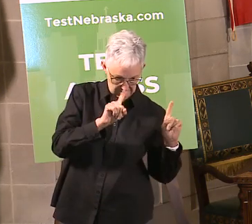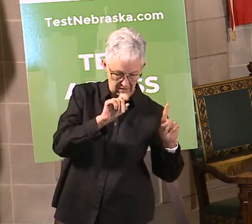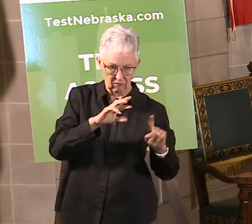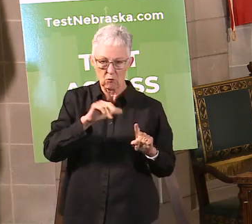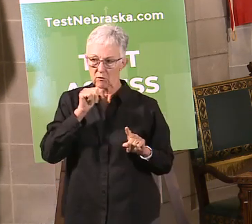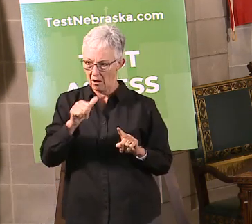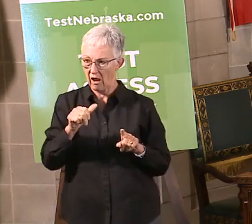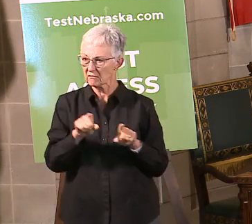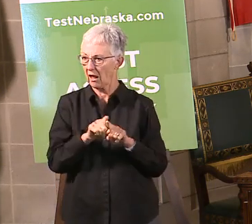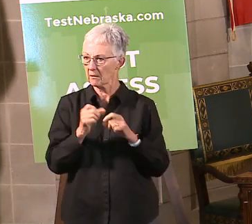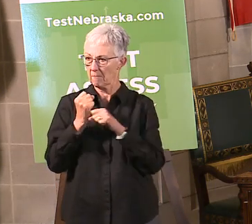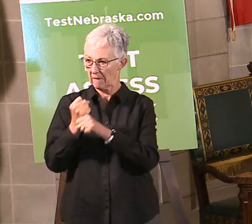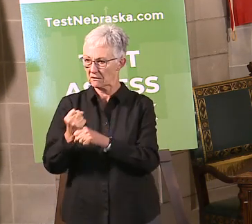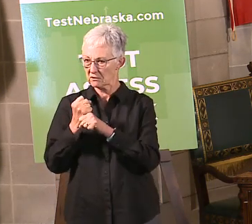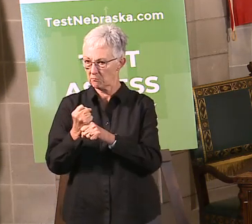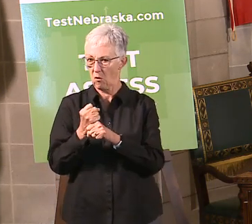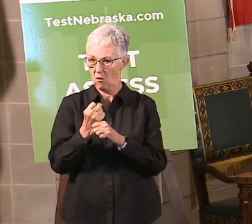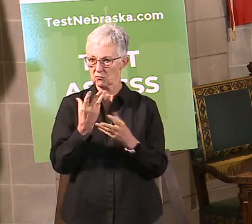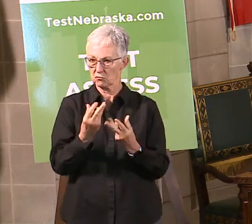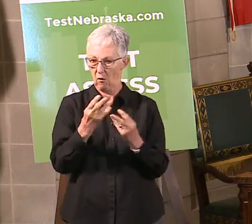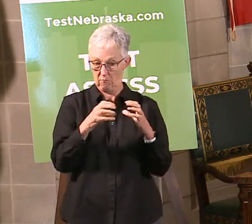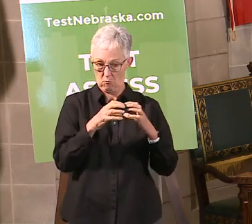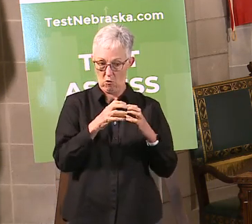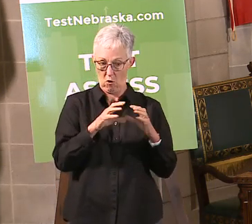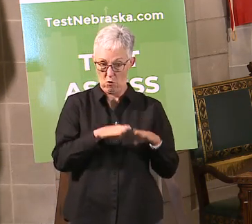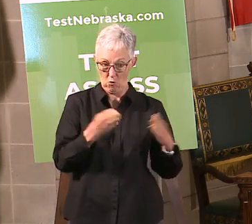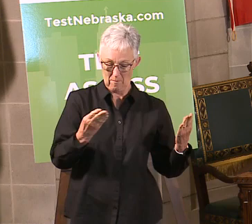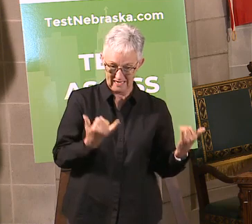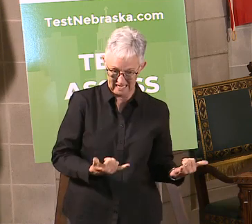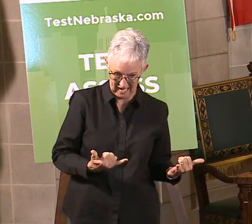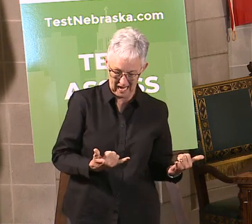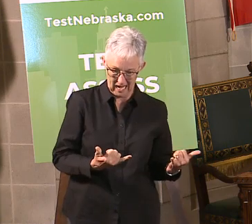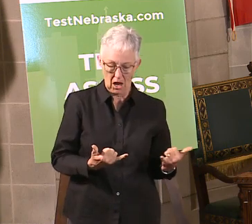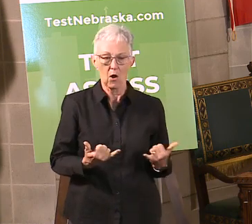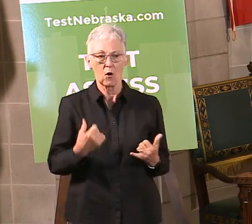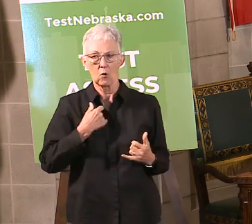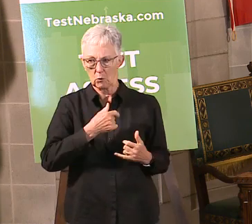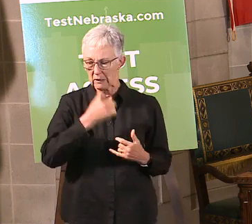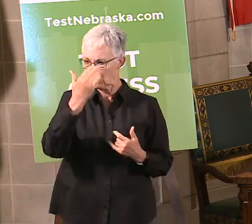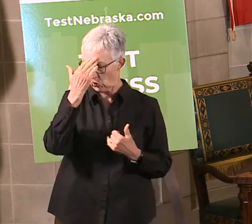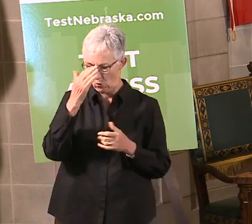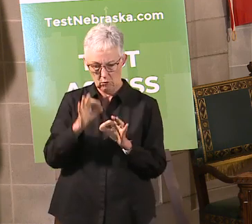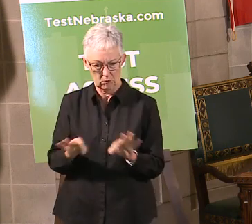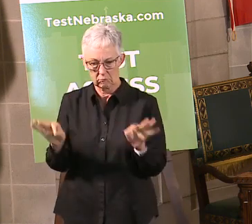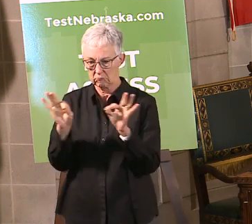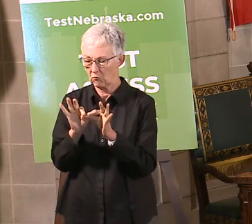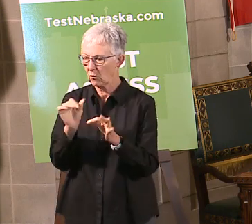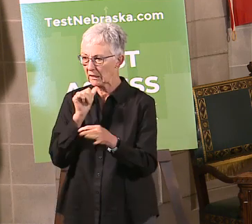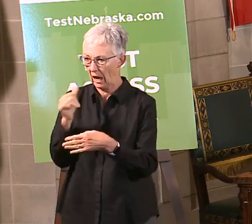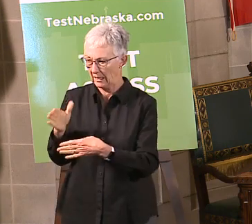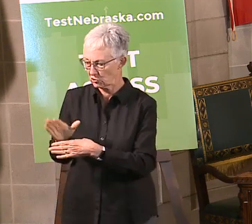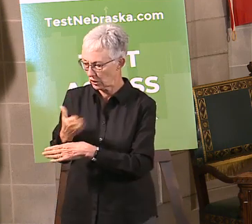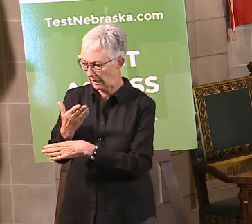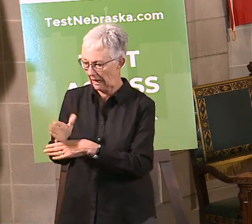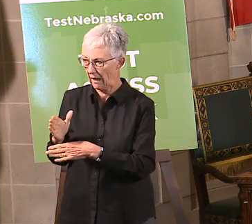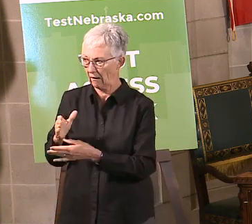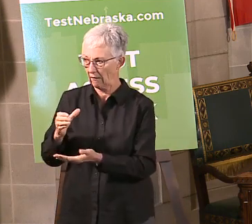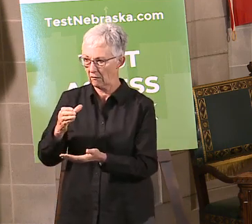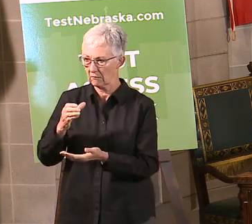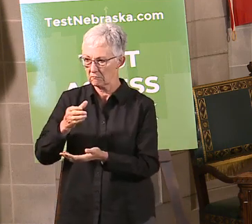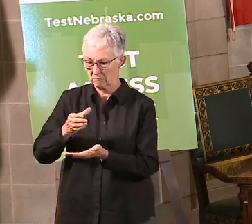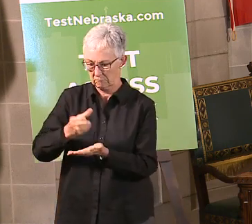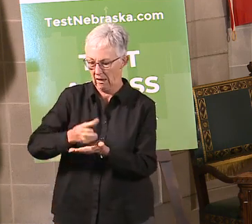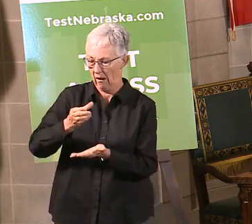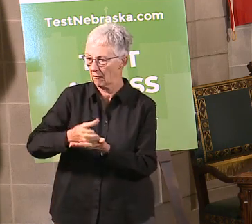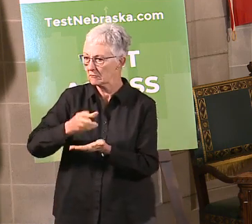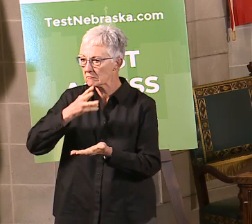environments, but we're learning things to think about, right, that not sharing snacks, not sharing drinks, being thoughtful about those things, using your own equipment